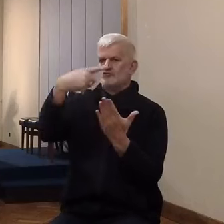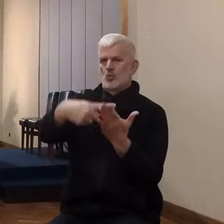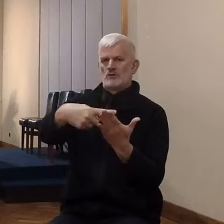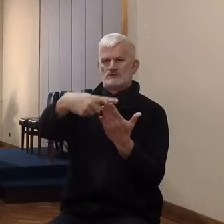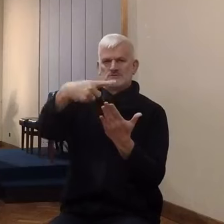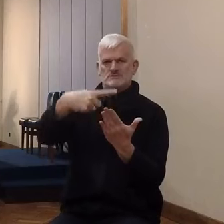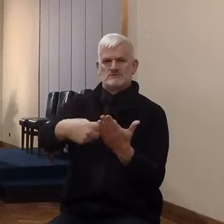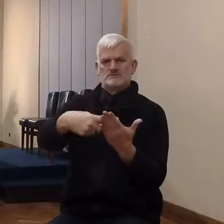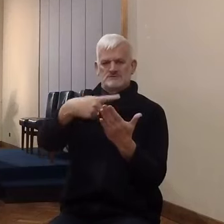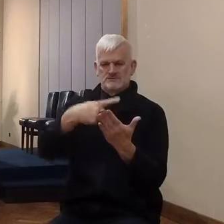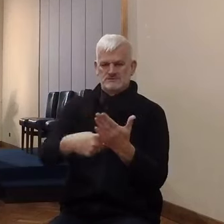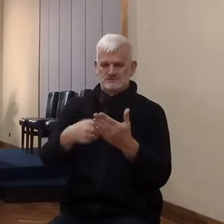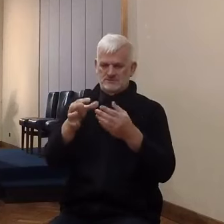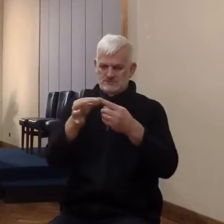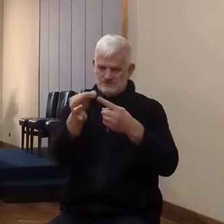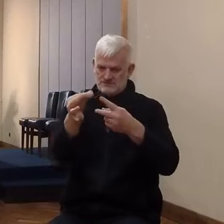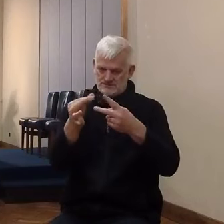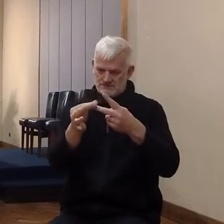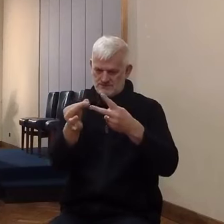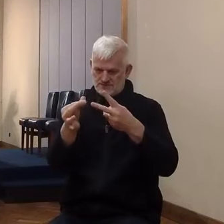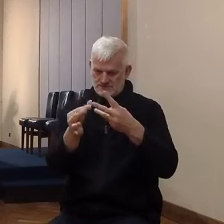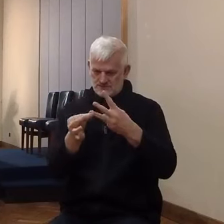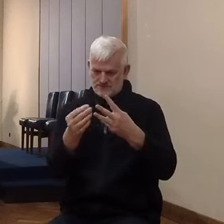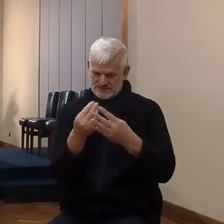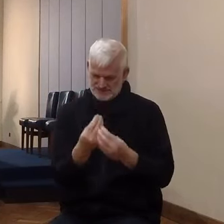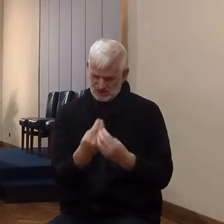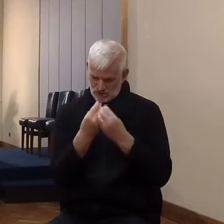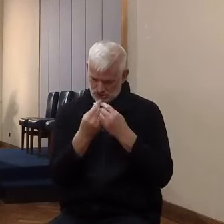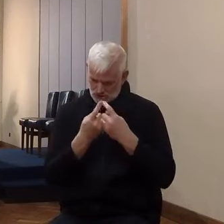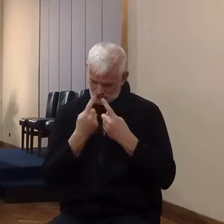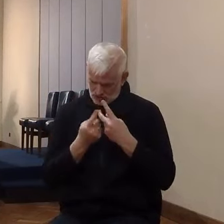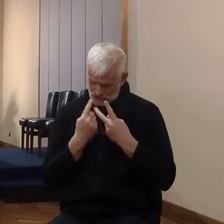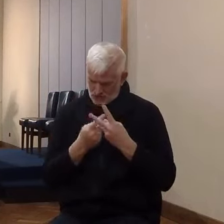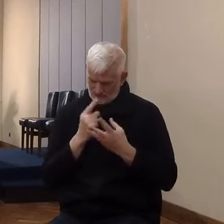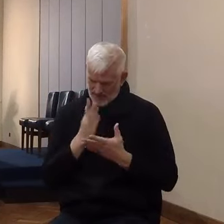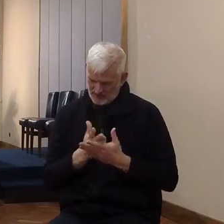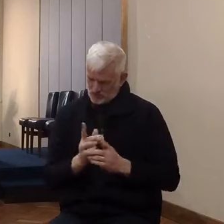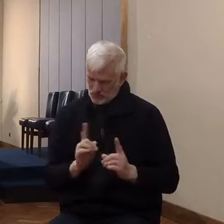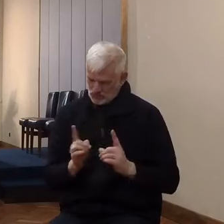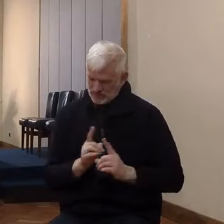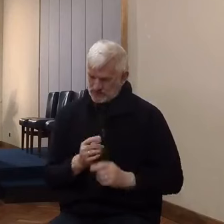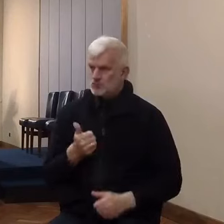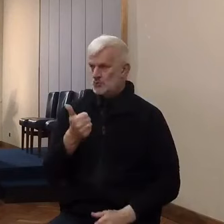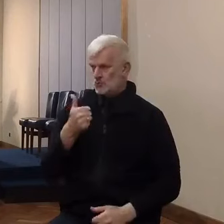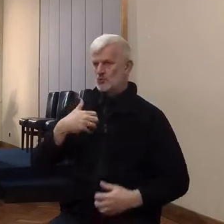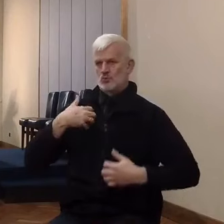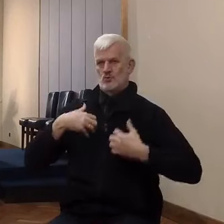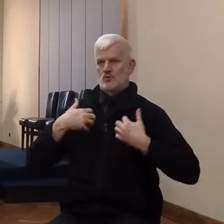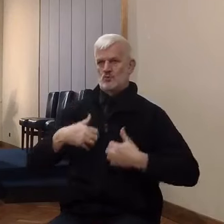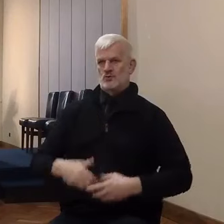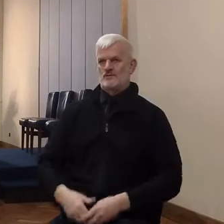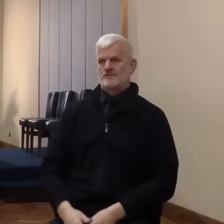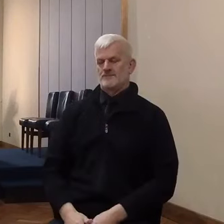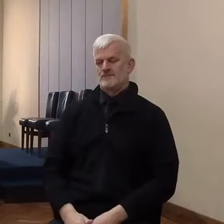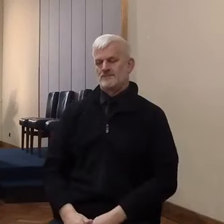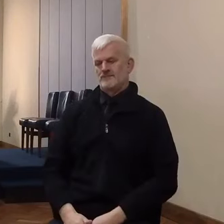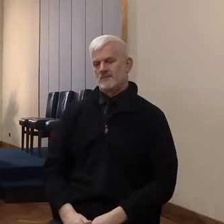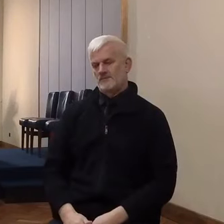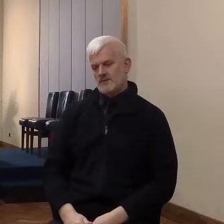through and are taught to us. Now, this first verse of chapter 2, Joshua, the son of Nun,